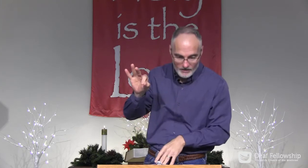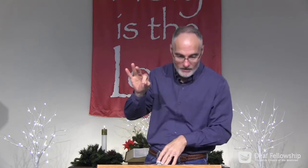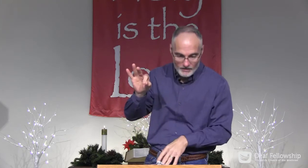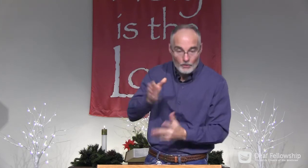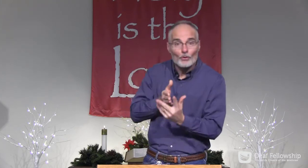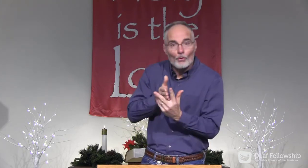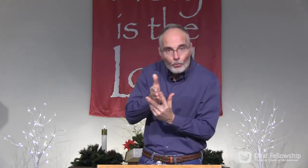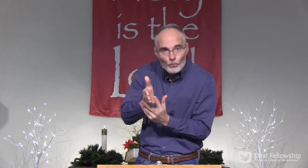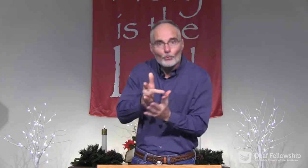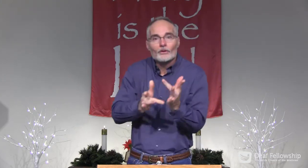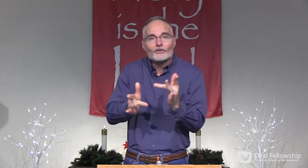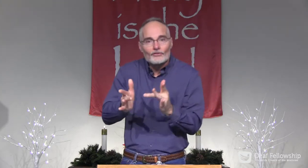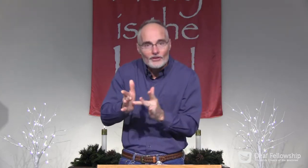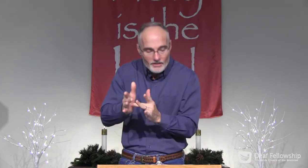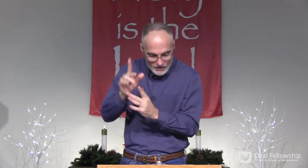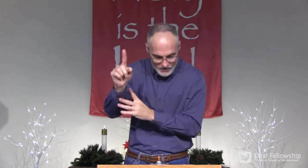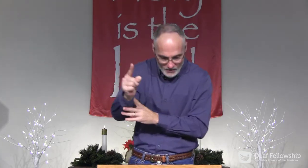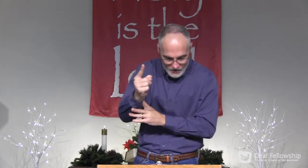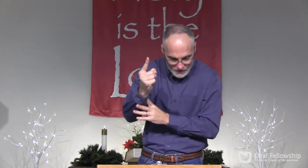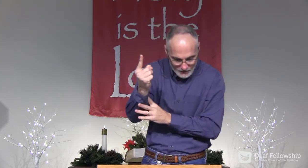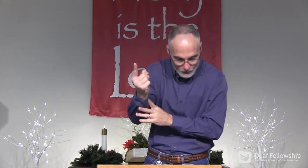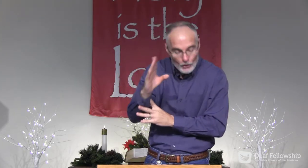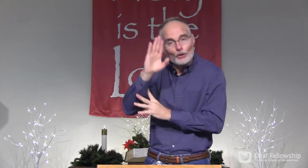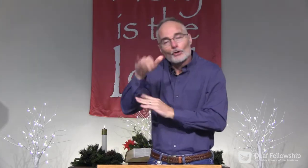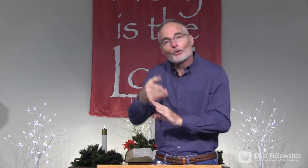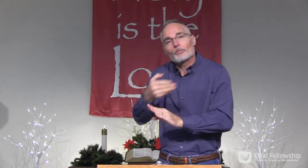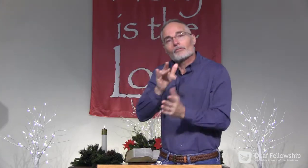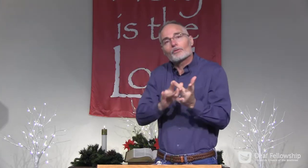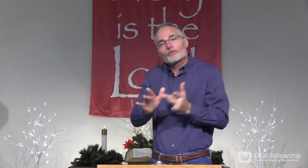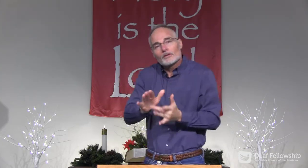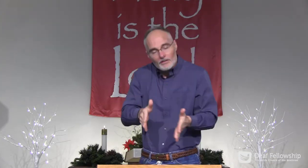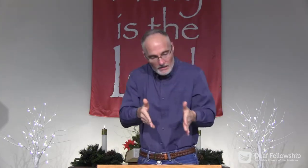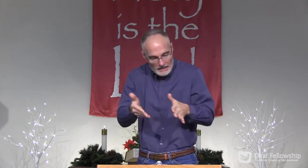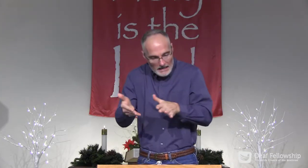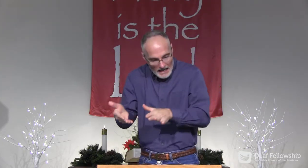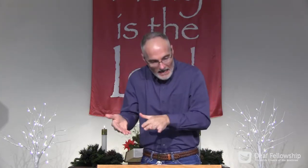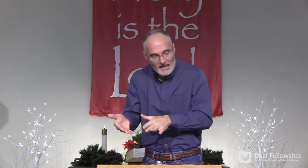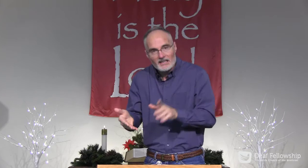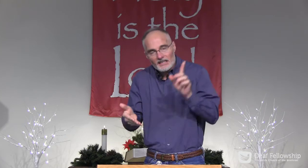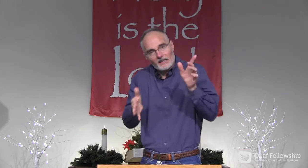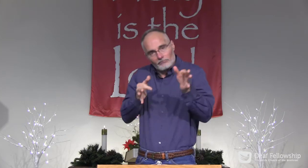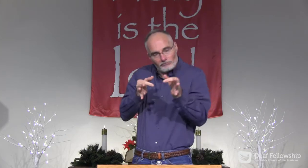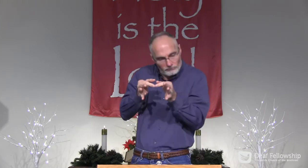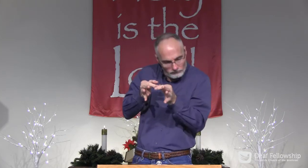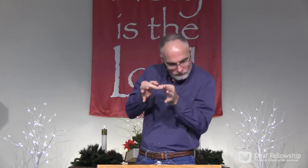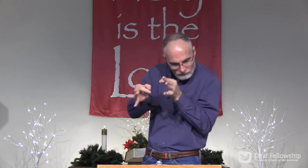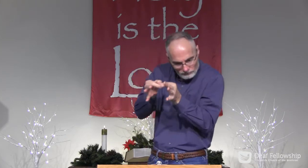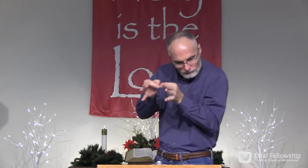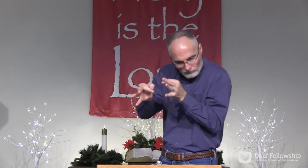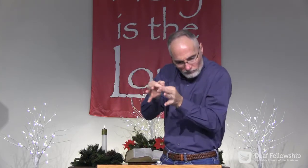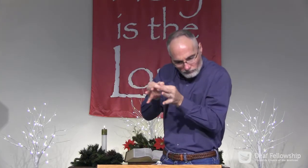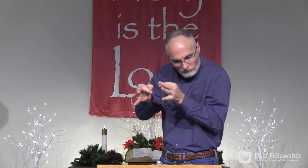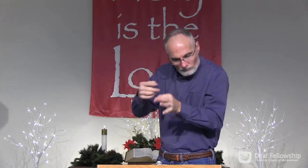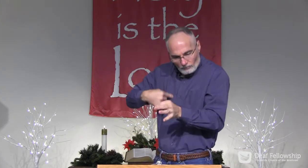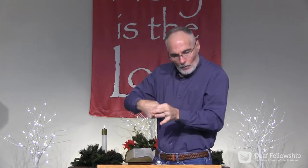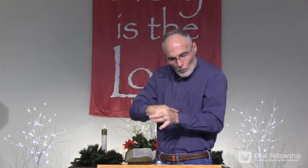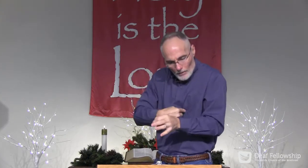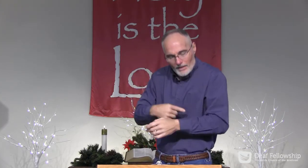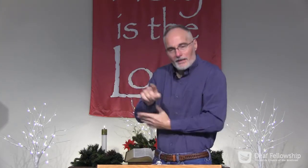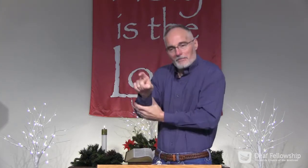is found. It's found through Jesus alone. Before Jesus died, he